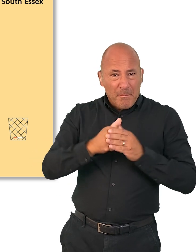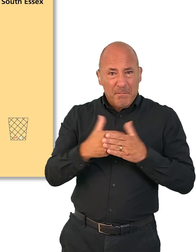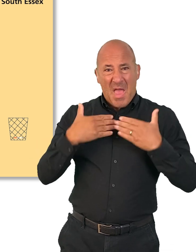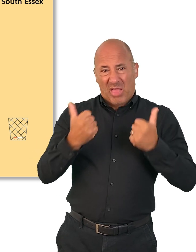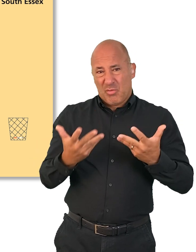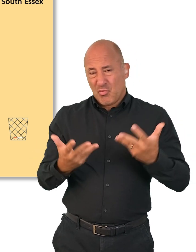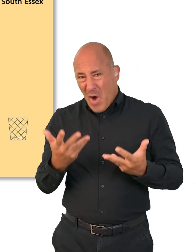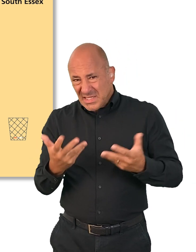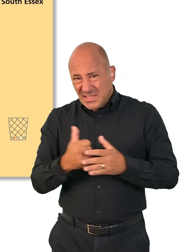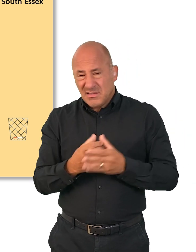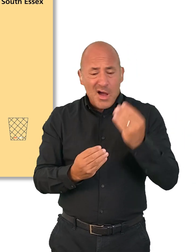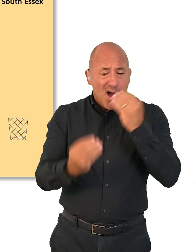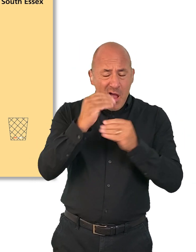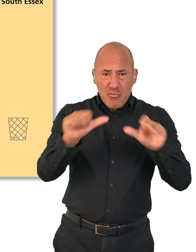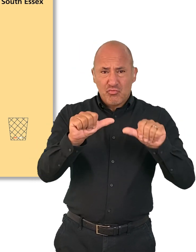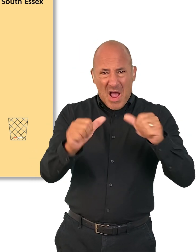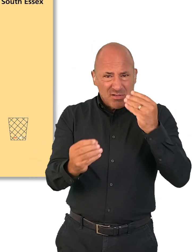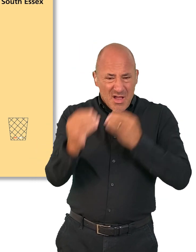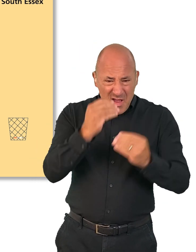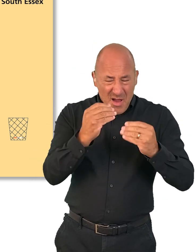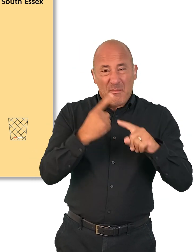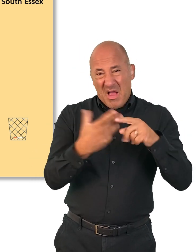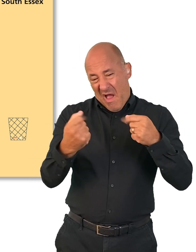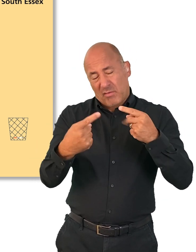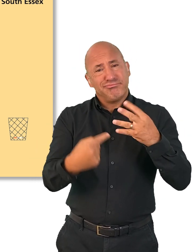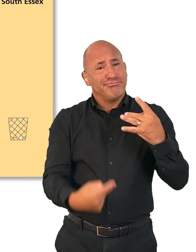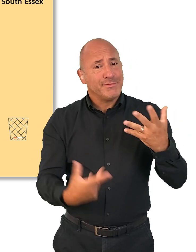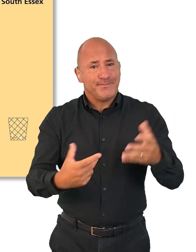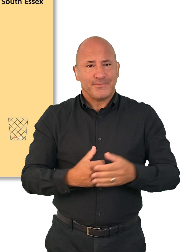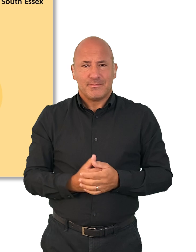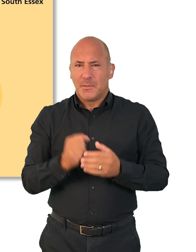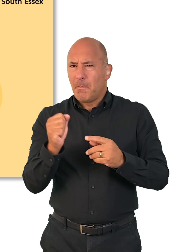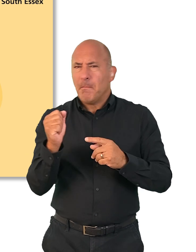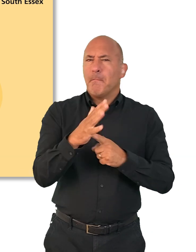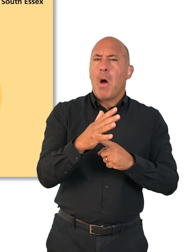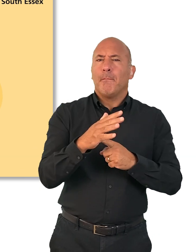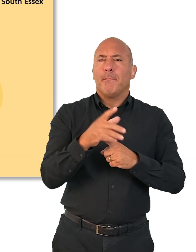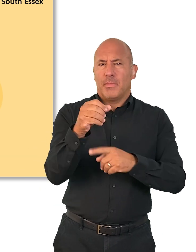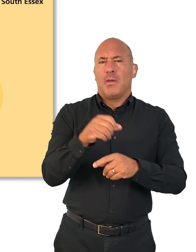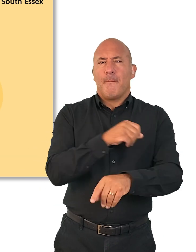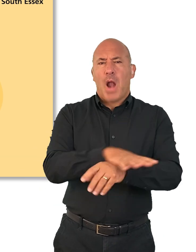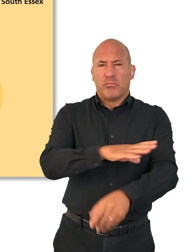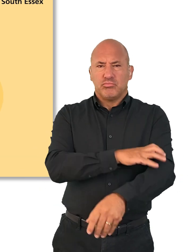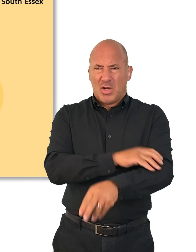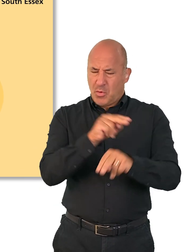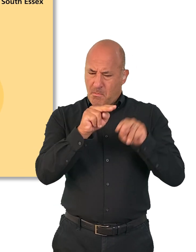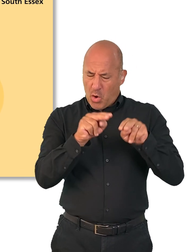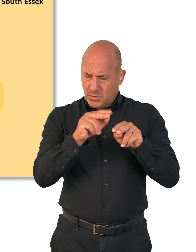a healthy weight and eating a balanced diet, just to name a few. It's really important to monitor your blood pressure